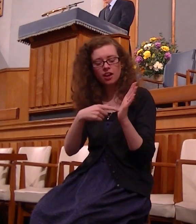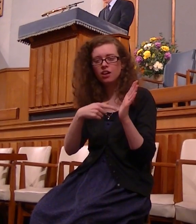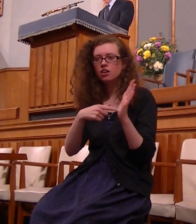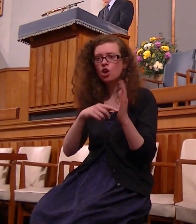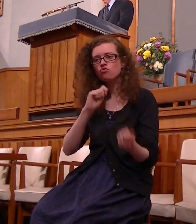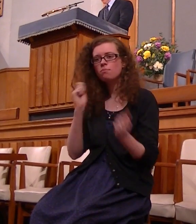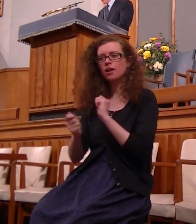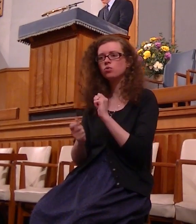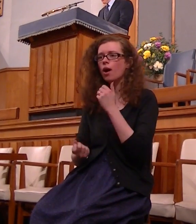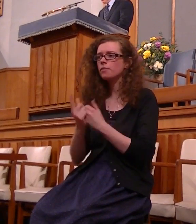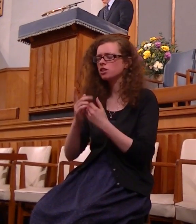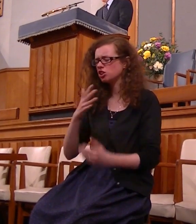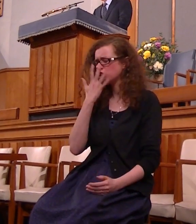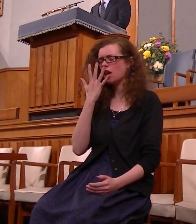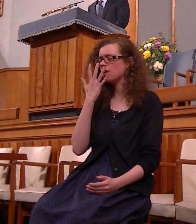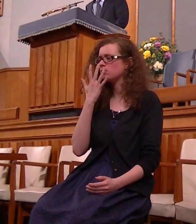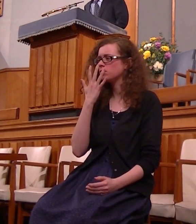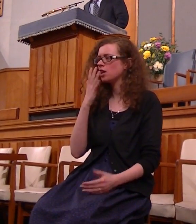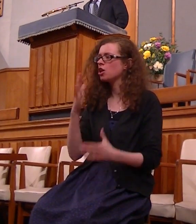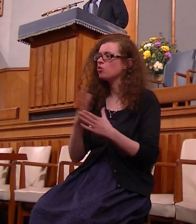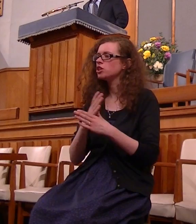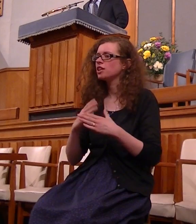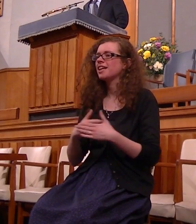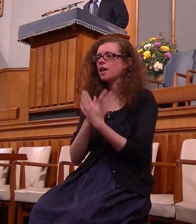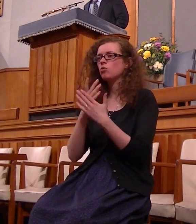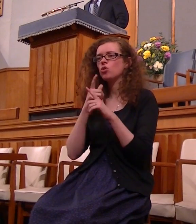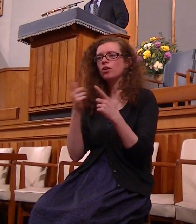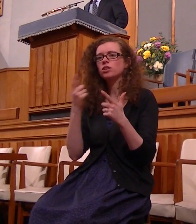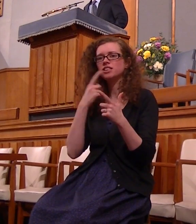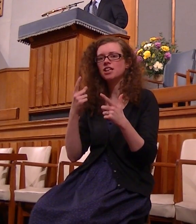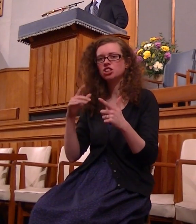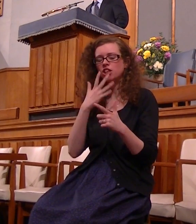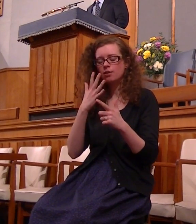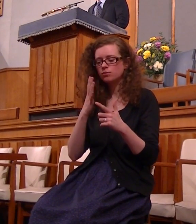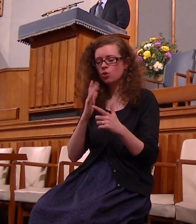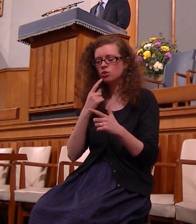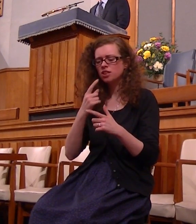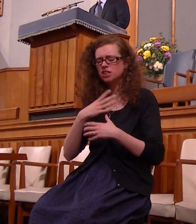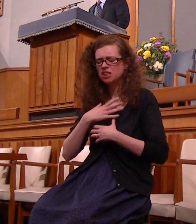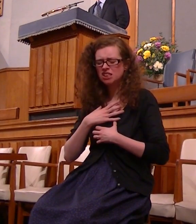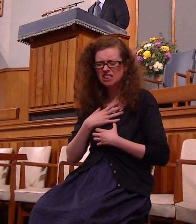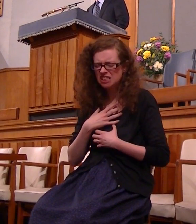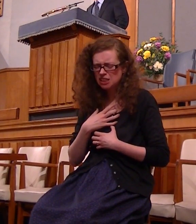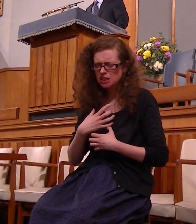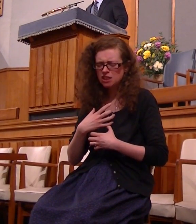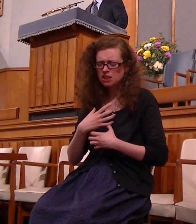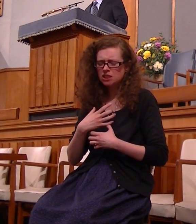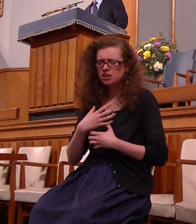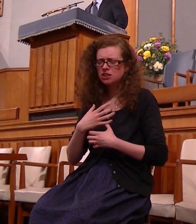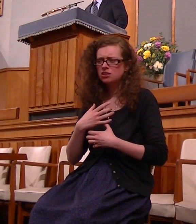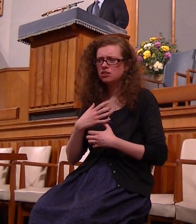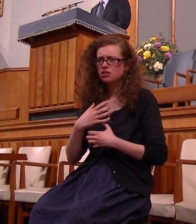ashamed the Hebrew says I sighed I breathed in a deep sigh